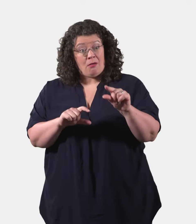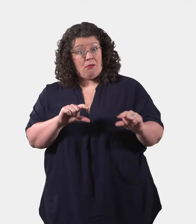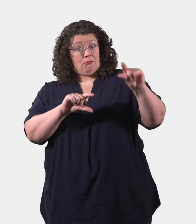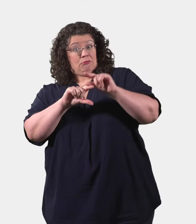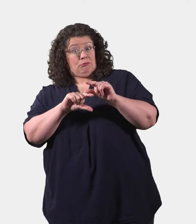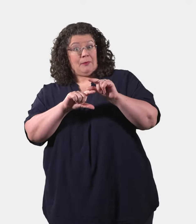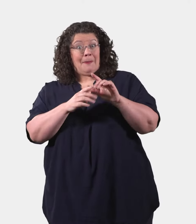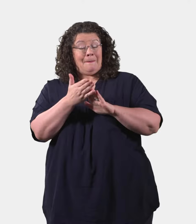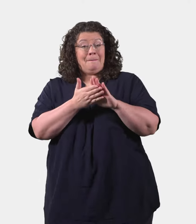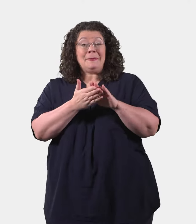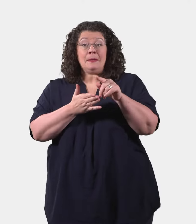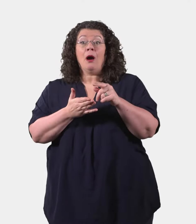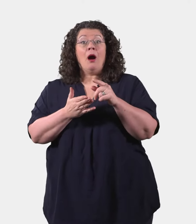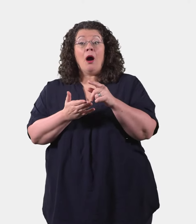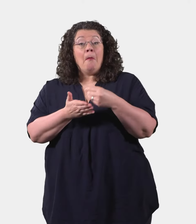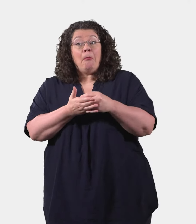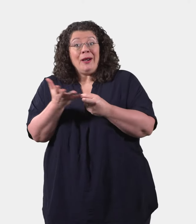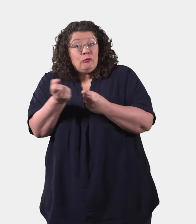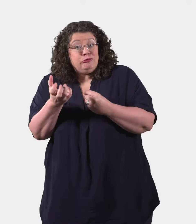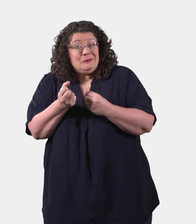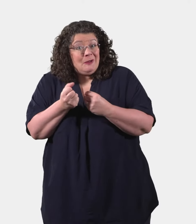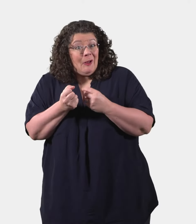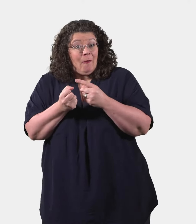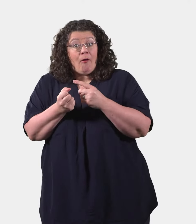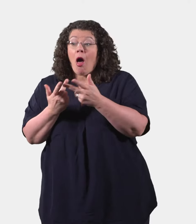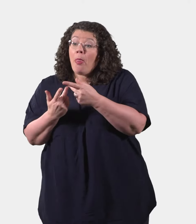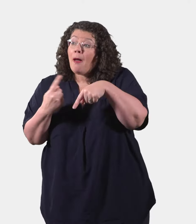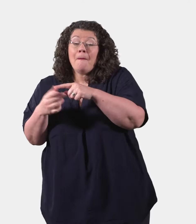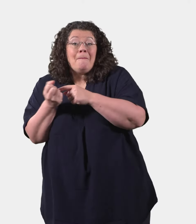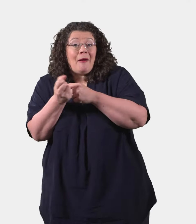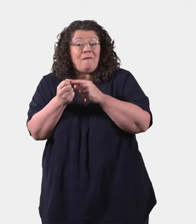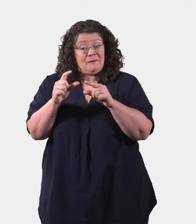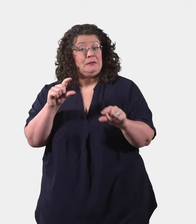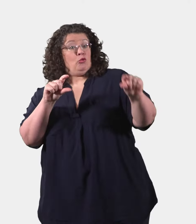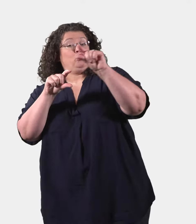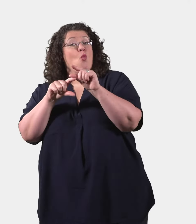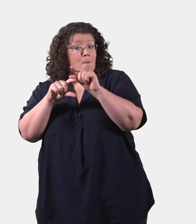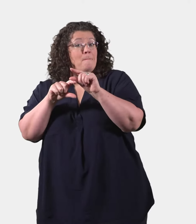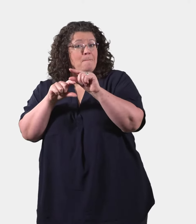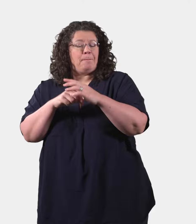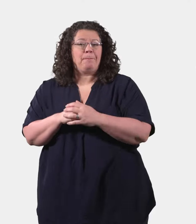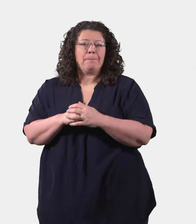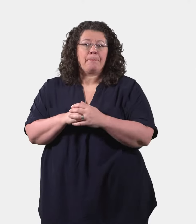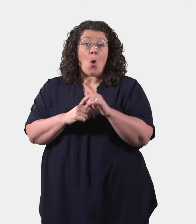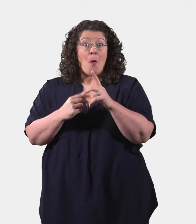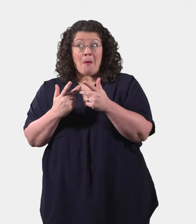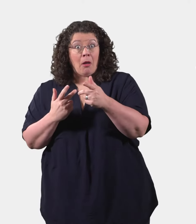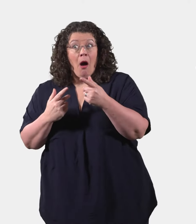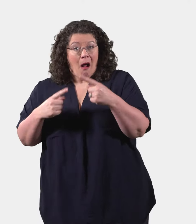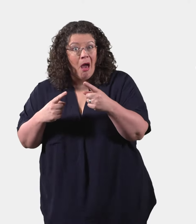Underlying Entitlement can increase the amount of money you get from other benefits, or it might allow you to get other benefits